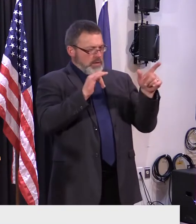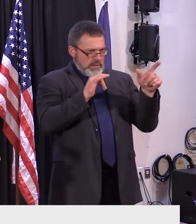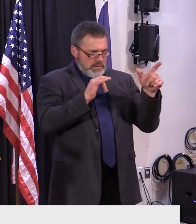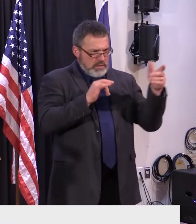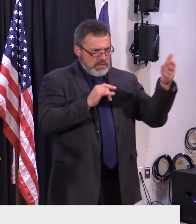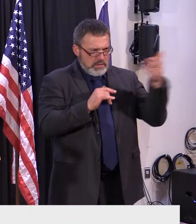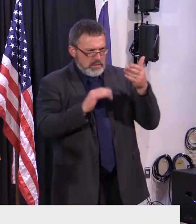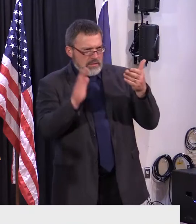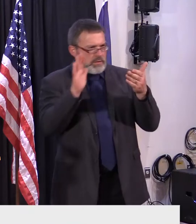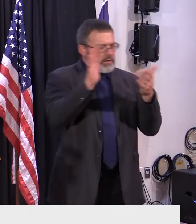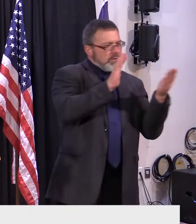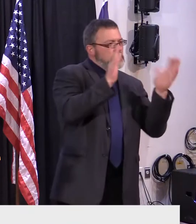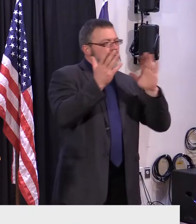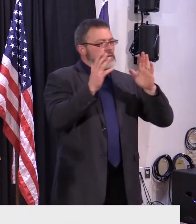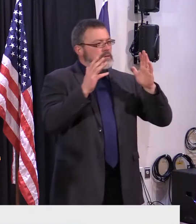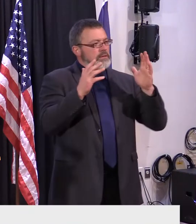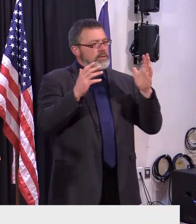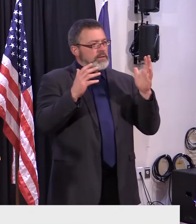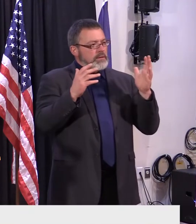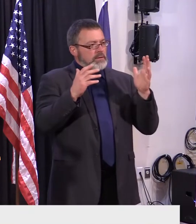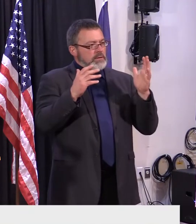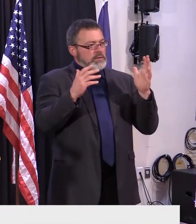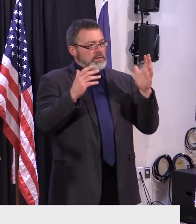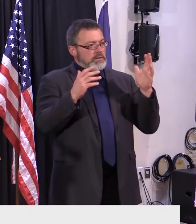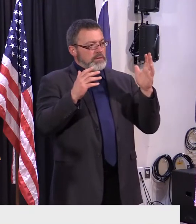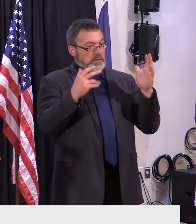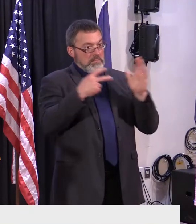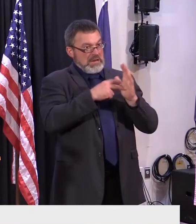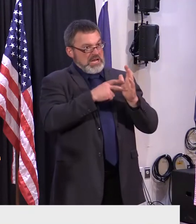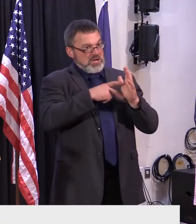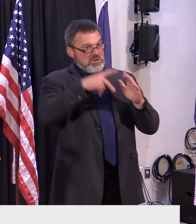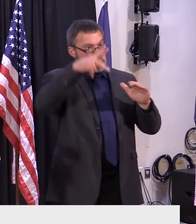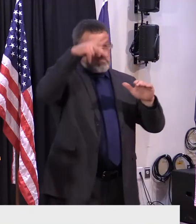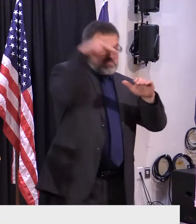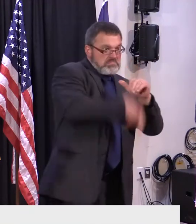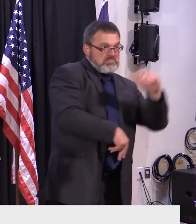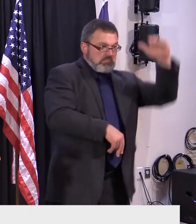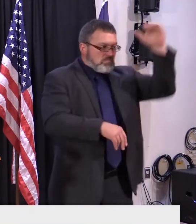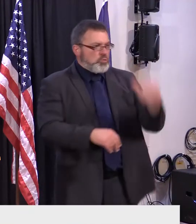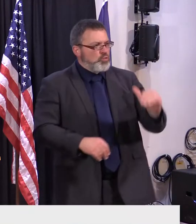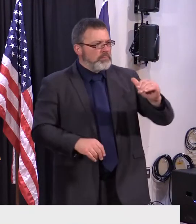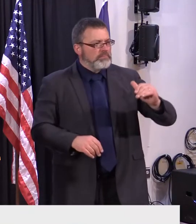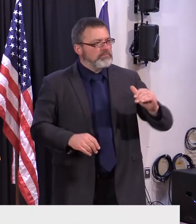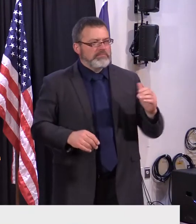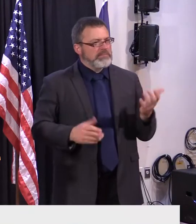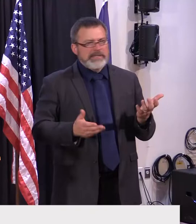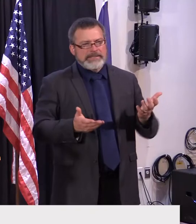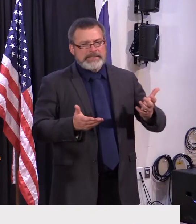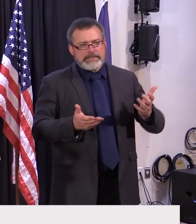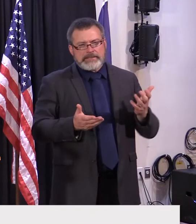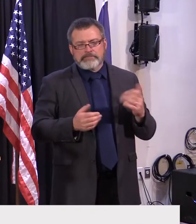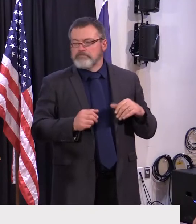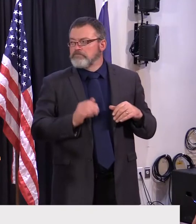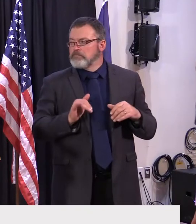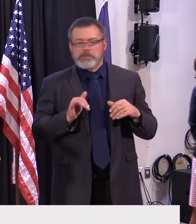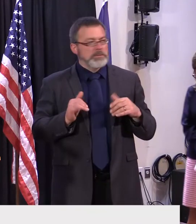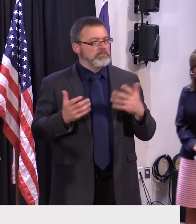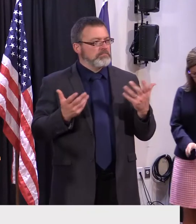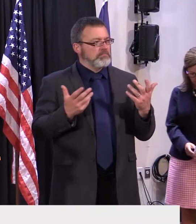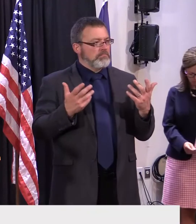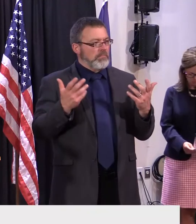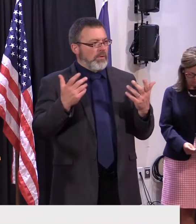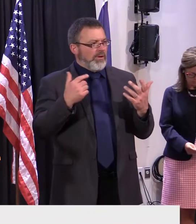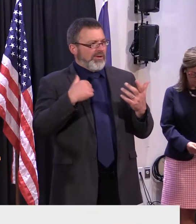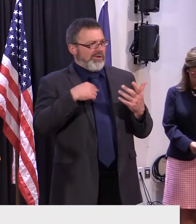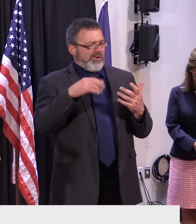18% to 15% is slashing. I think you also have to remember, and again, I'm not defending the Green Mountain